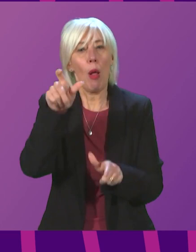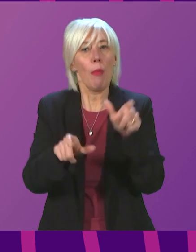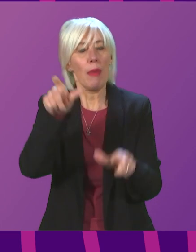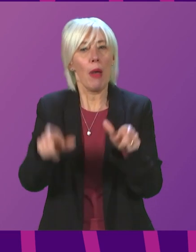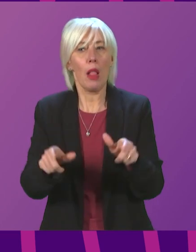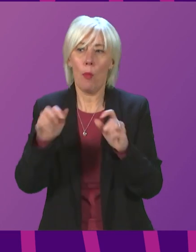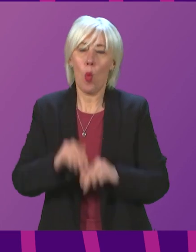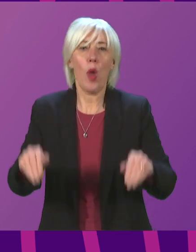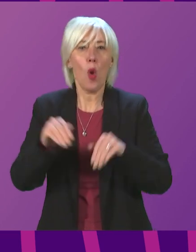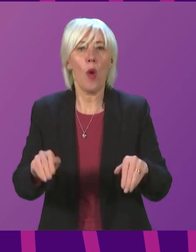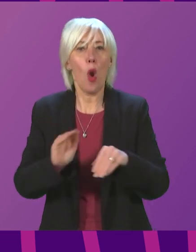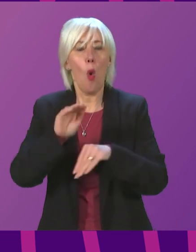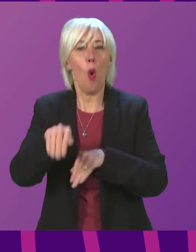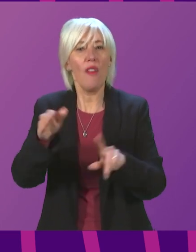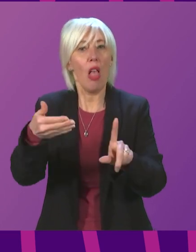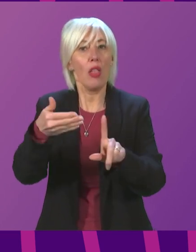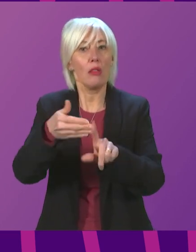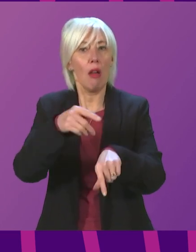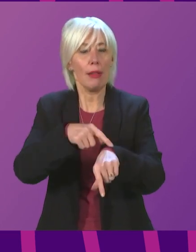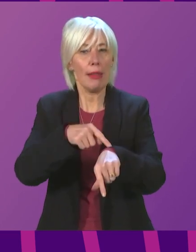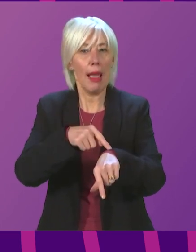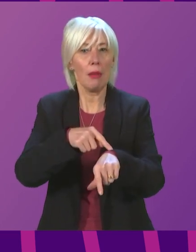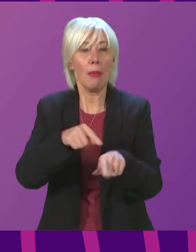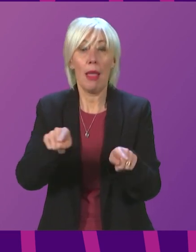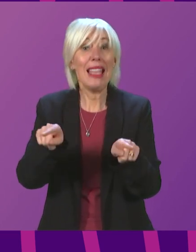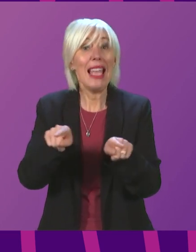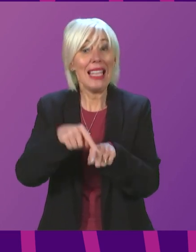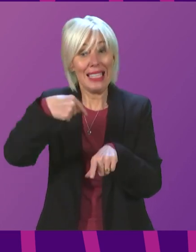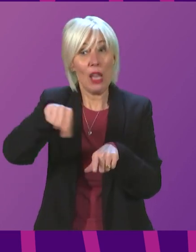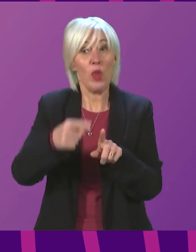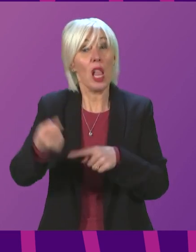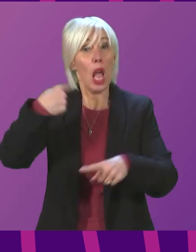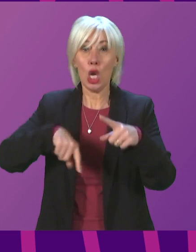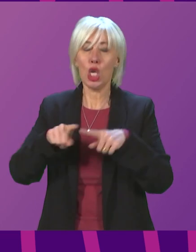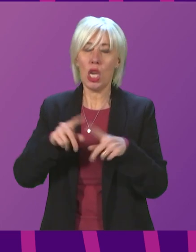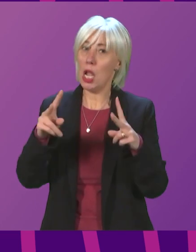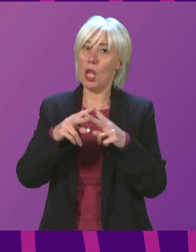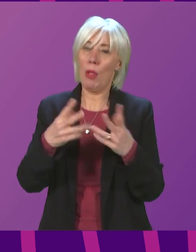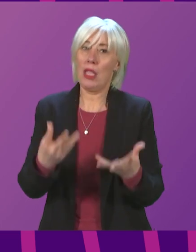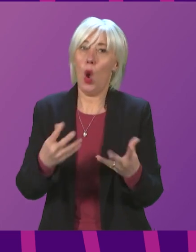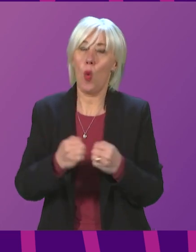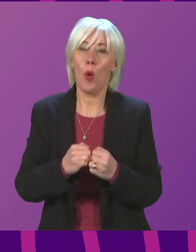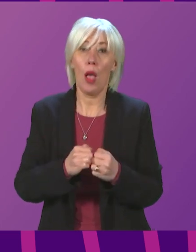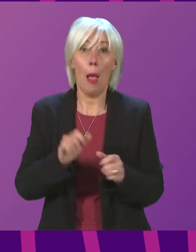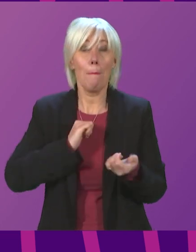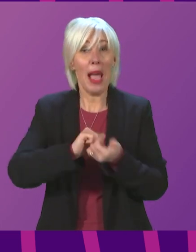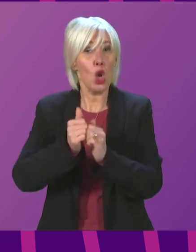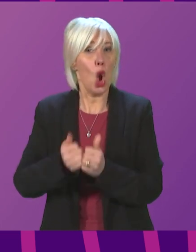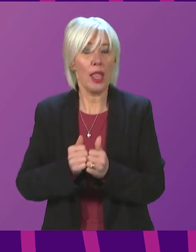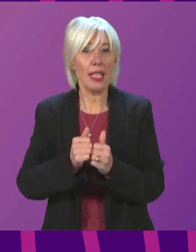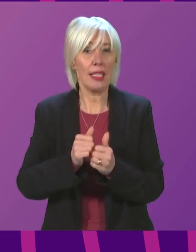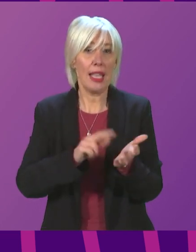more than the target time compared to the same week last year. My colleagues on the front line of the NHS are overwhelmed.